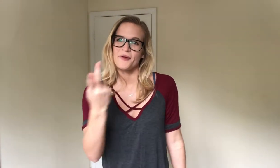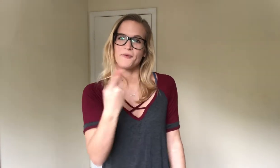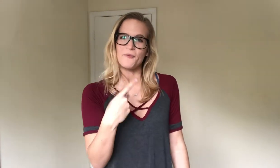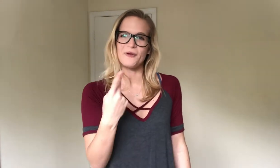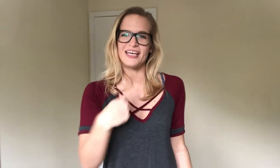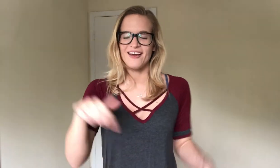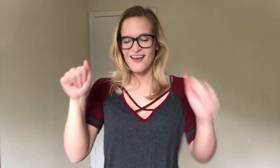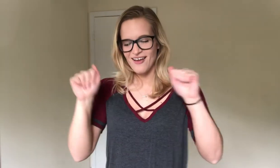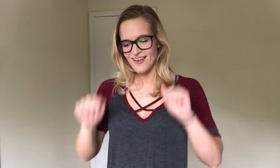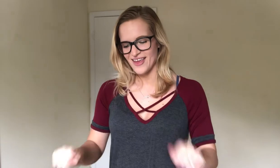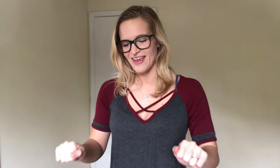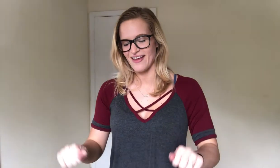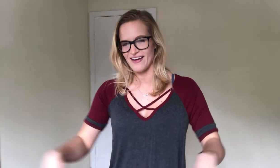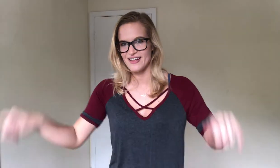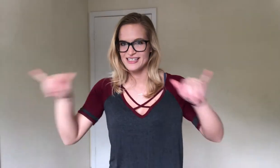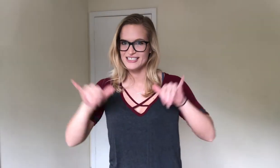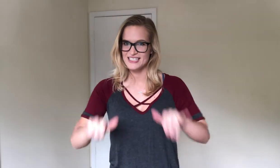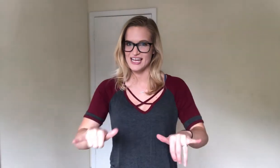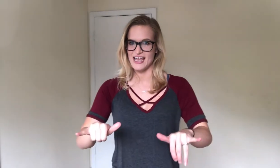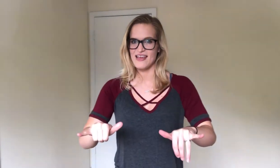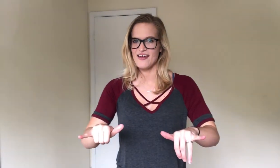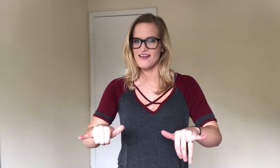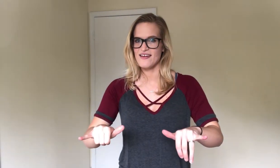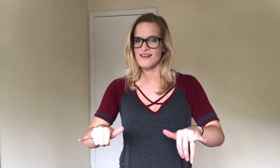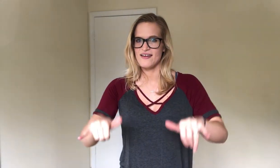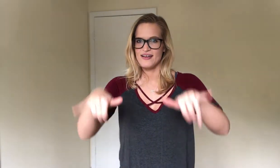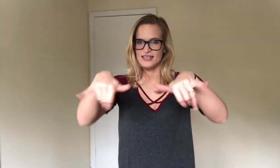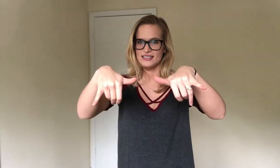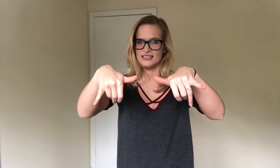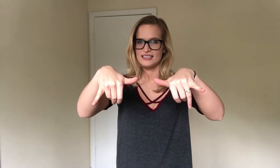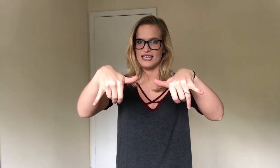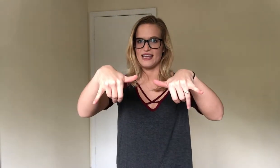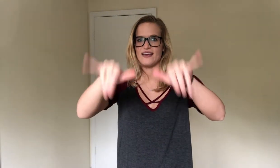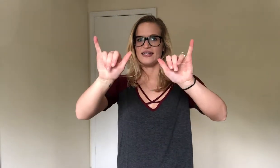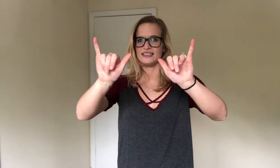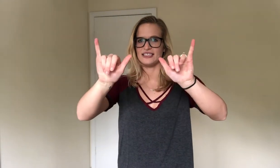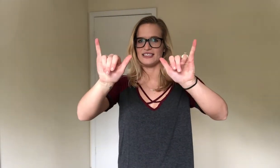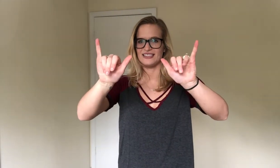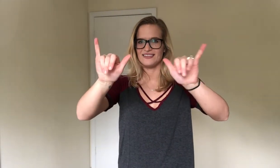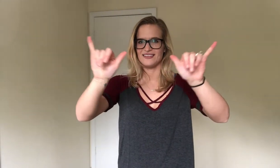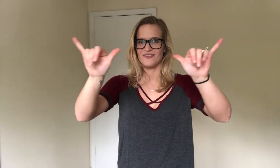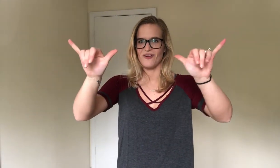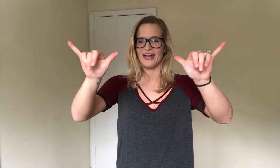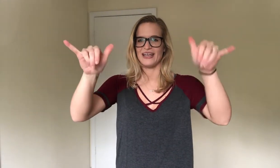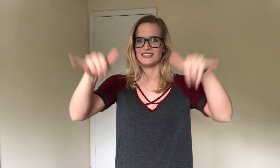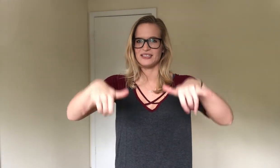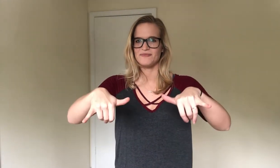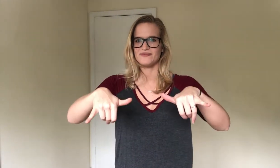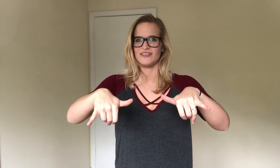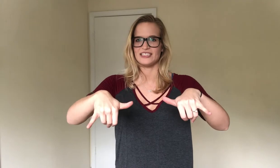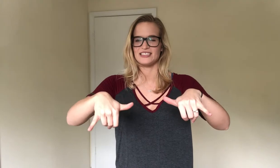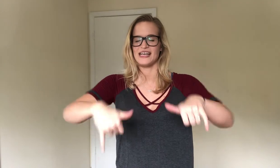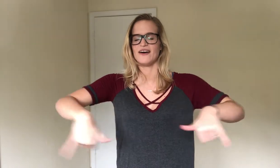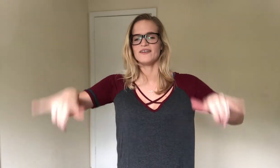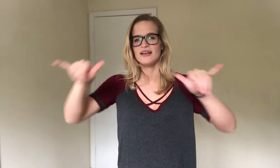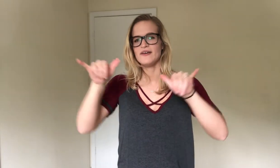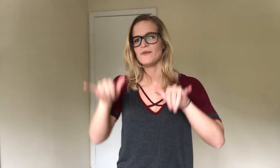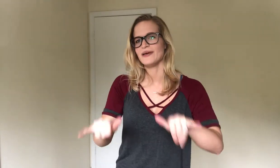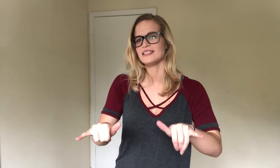We. Can. Stay. Stay. just. Y handshape. Facing down. We can